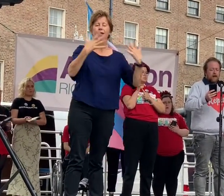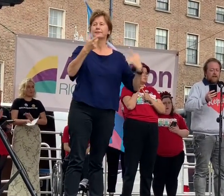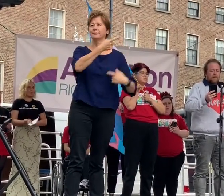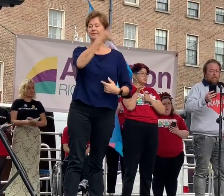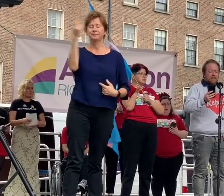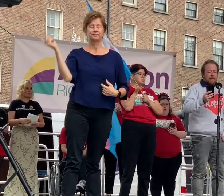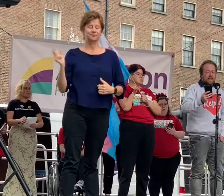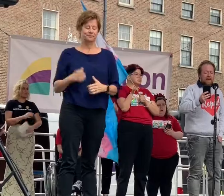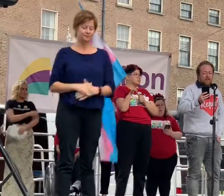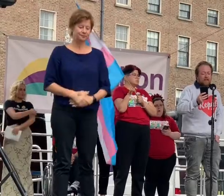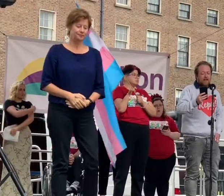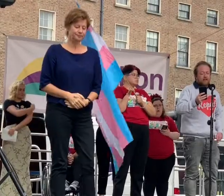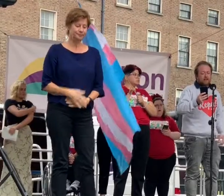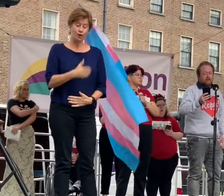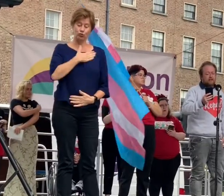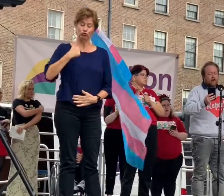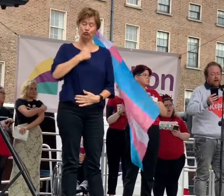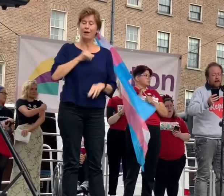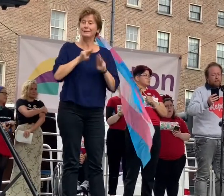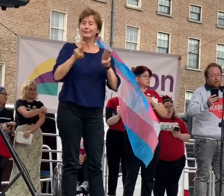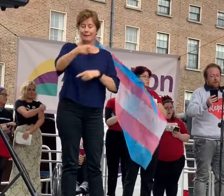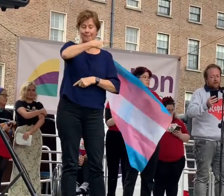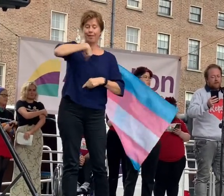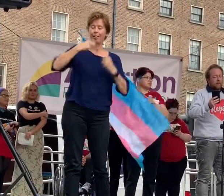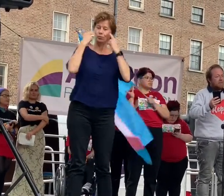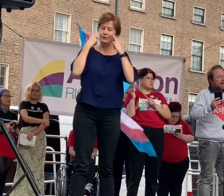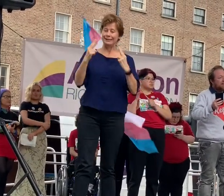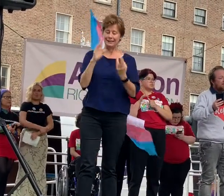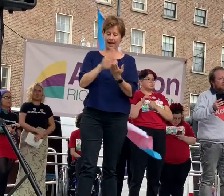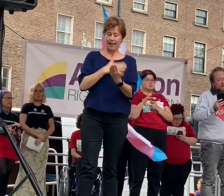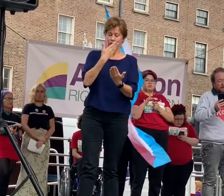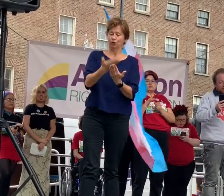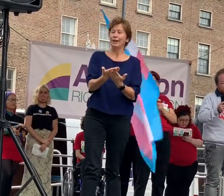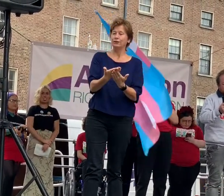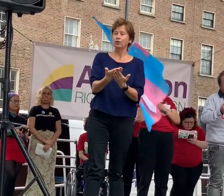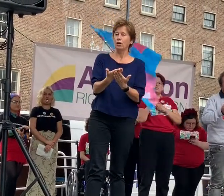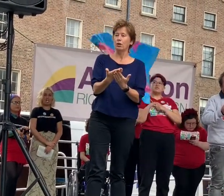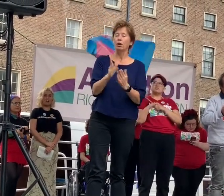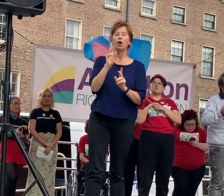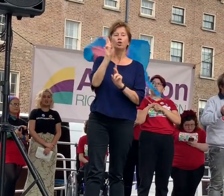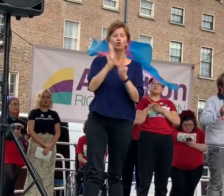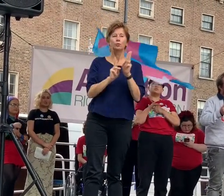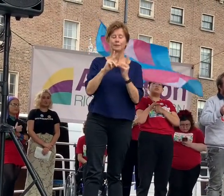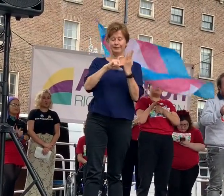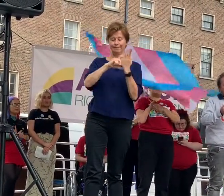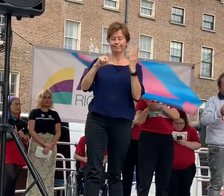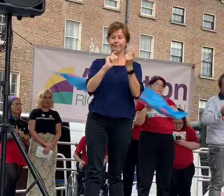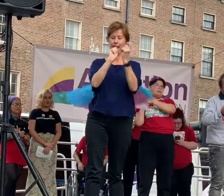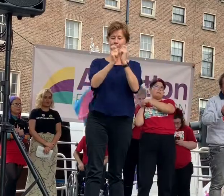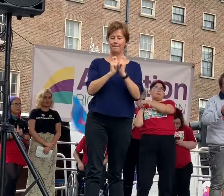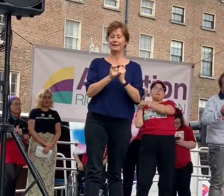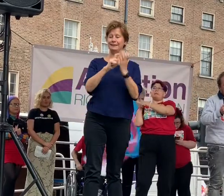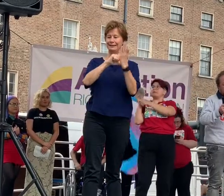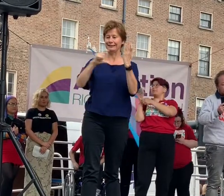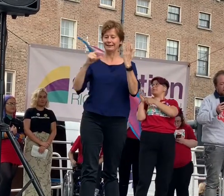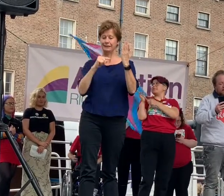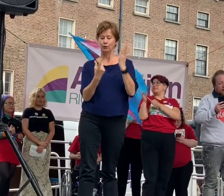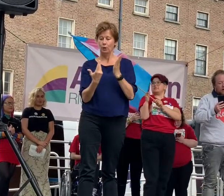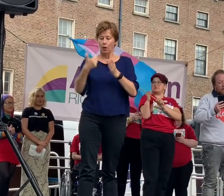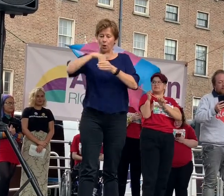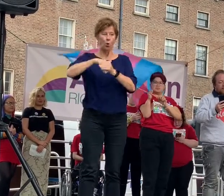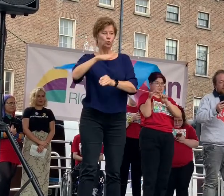Trans people need legislation to regulate abortions to be amended to include us and all others who can get pregnant.